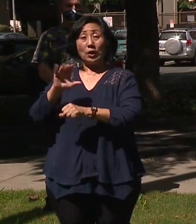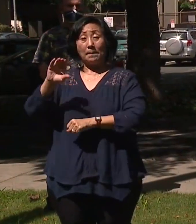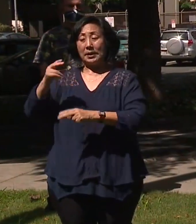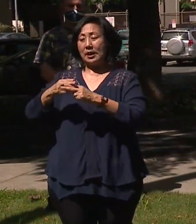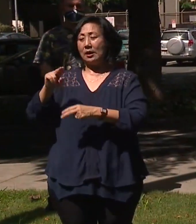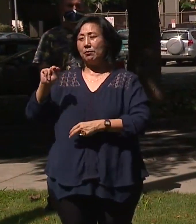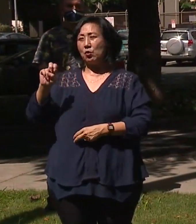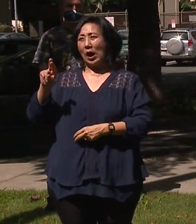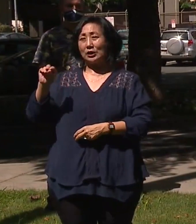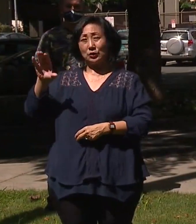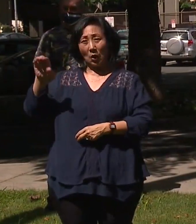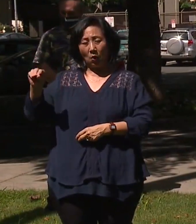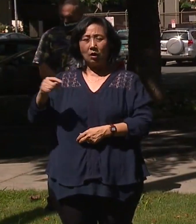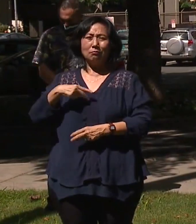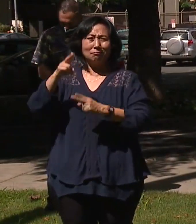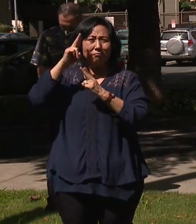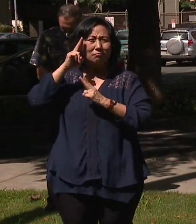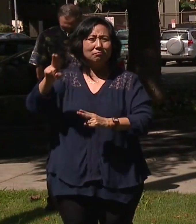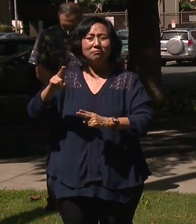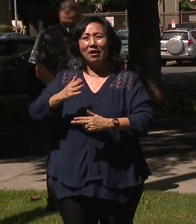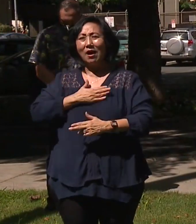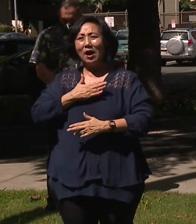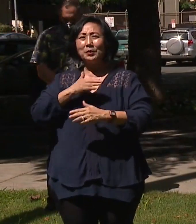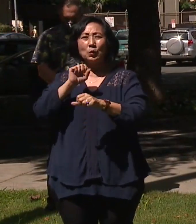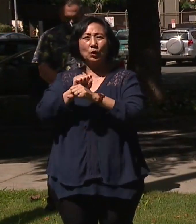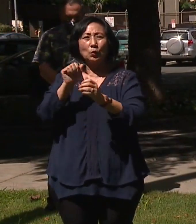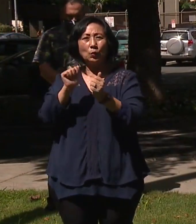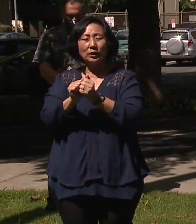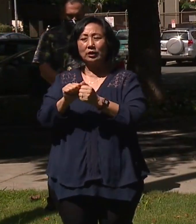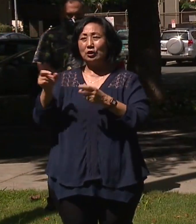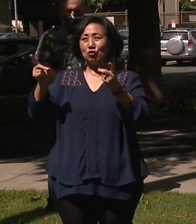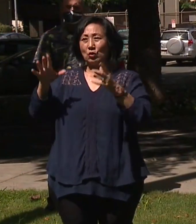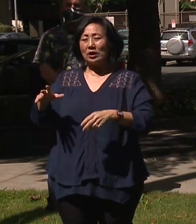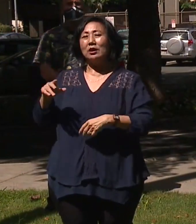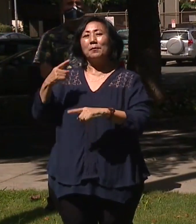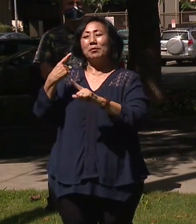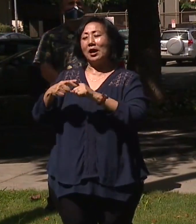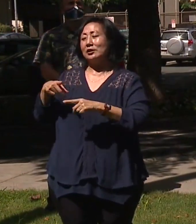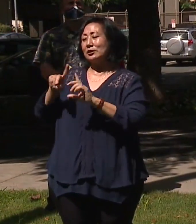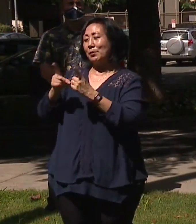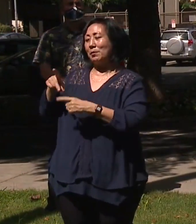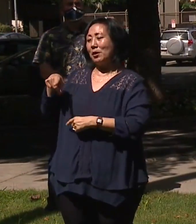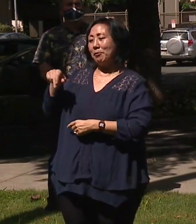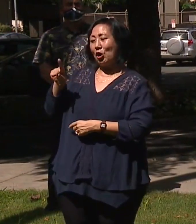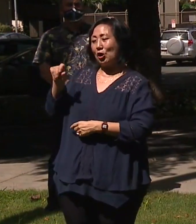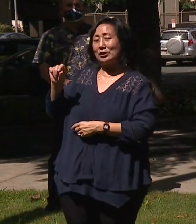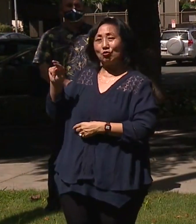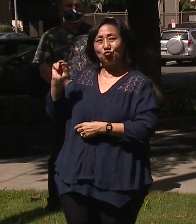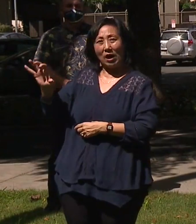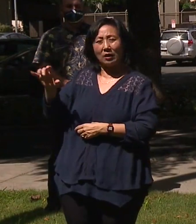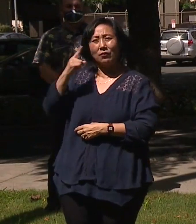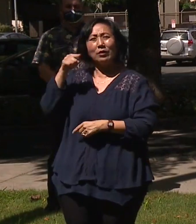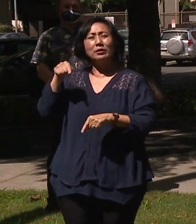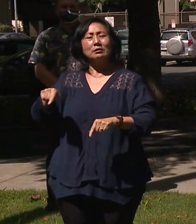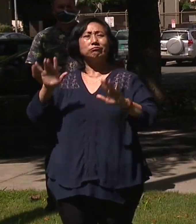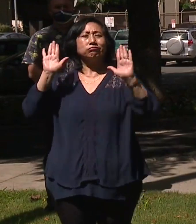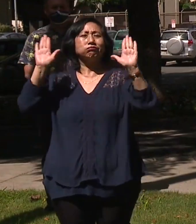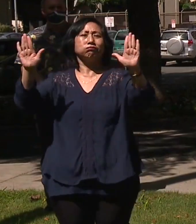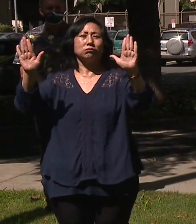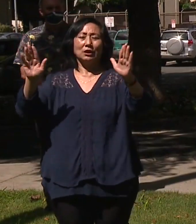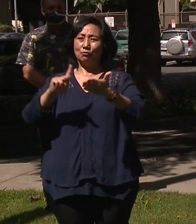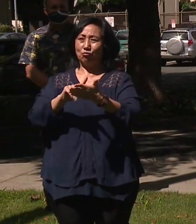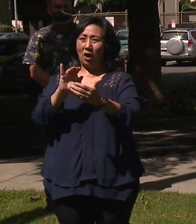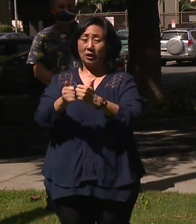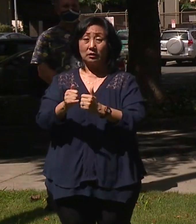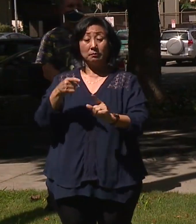honored and very grateful to be working together with Director Nakoda and the Department of Parks and Rec for this really incredible project. Not